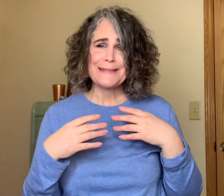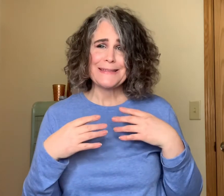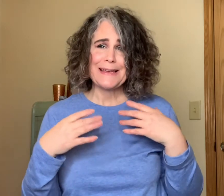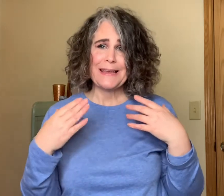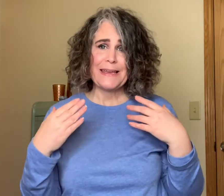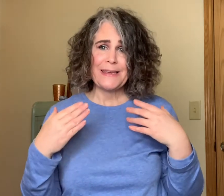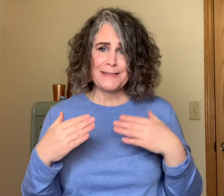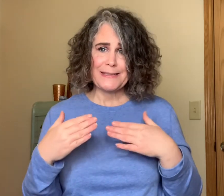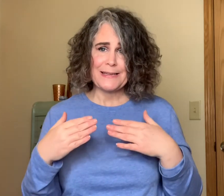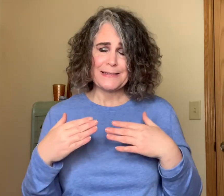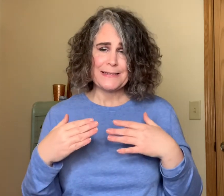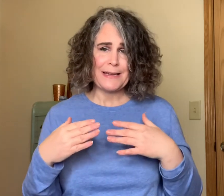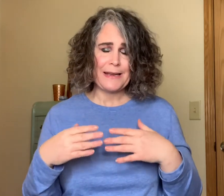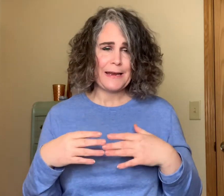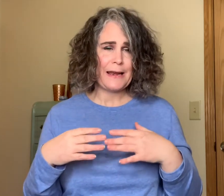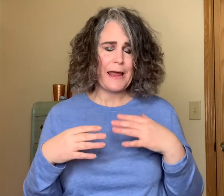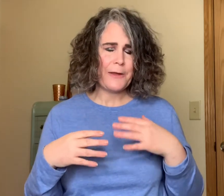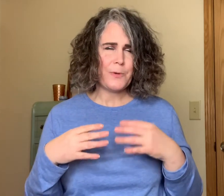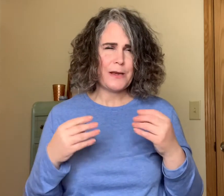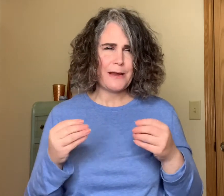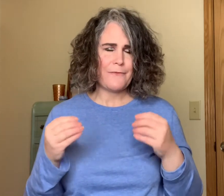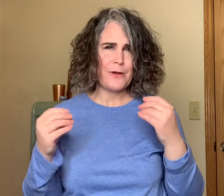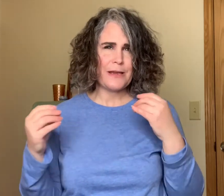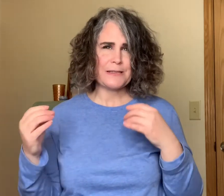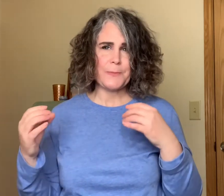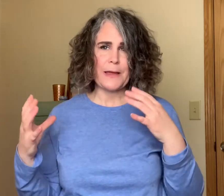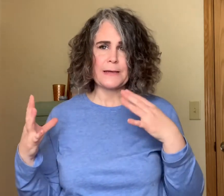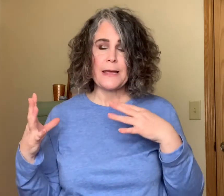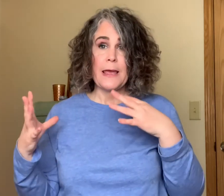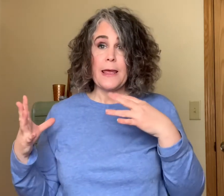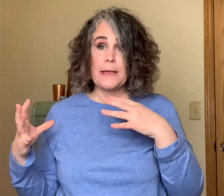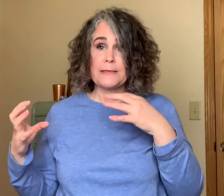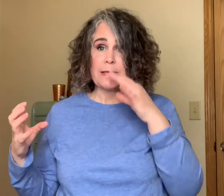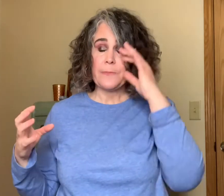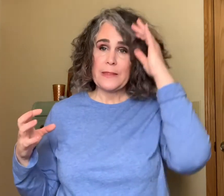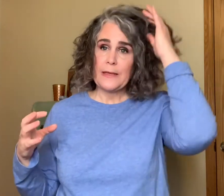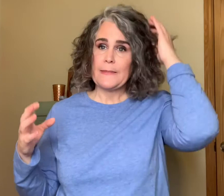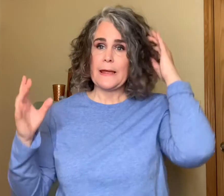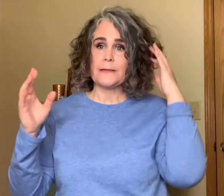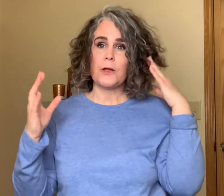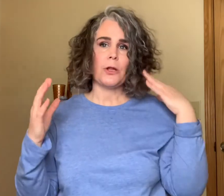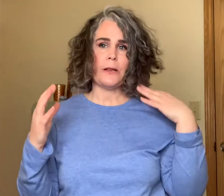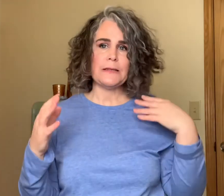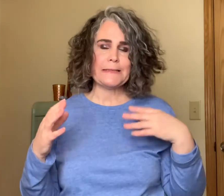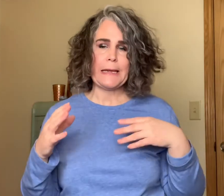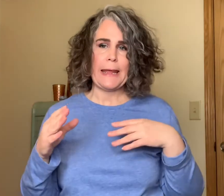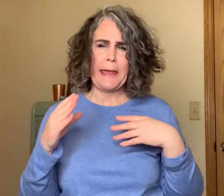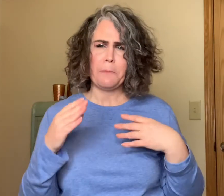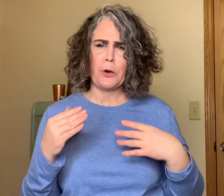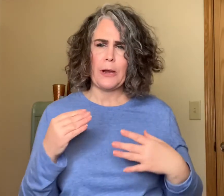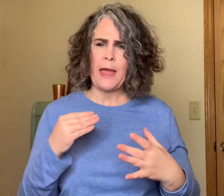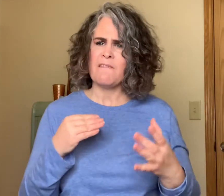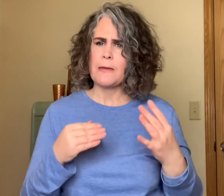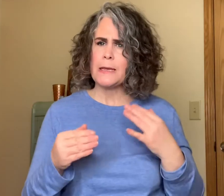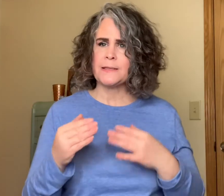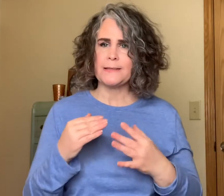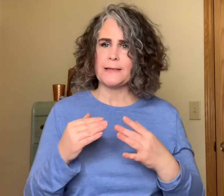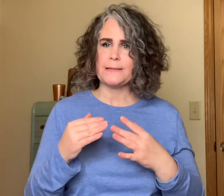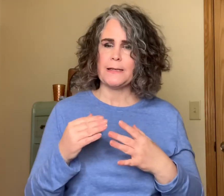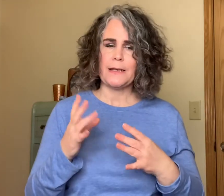incense in it and I would never expect something that is called glistening amber to have incense in it